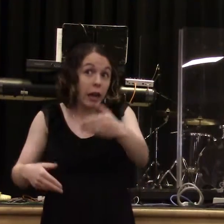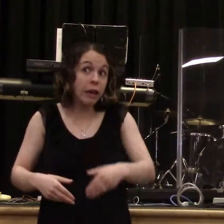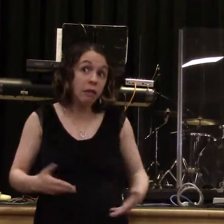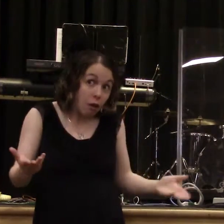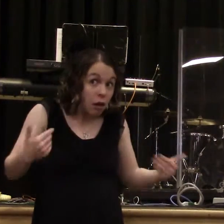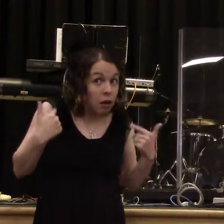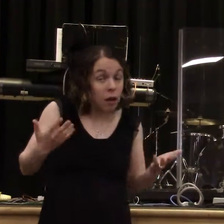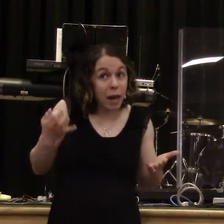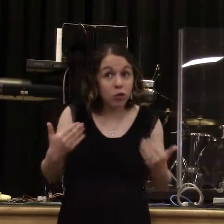Listen to me.